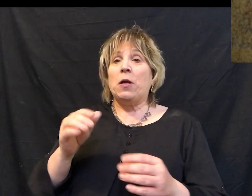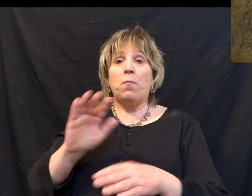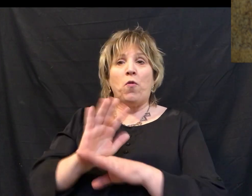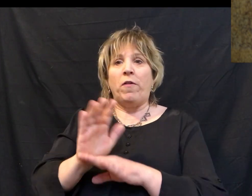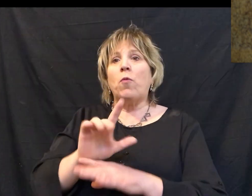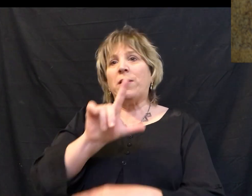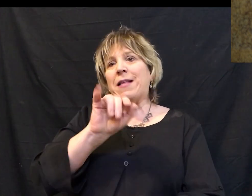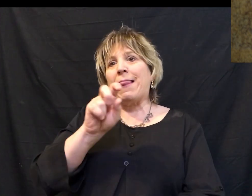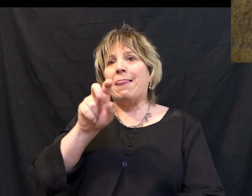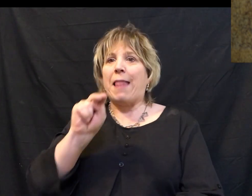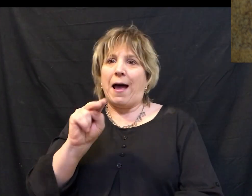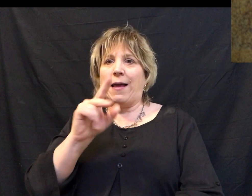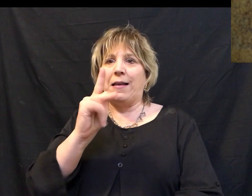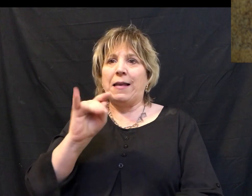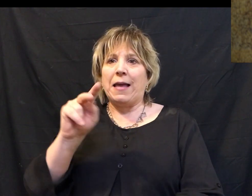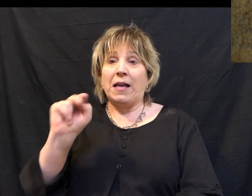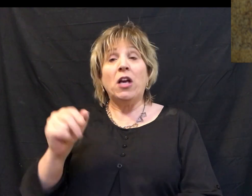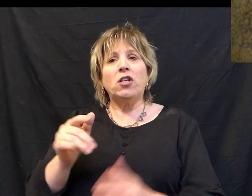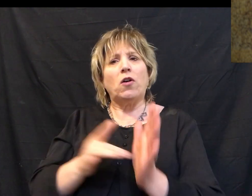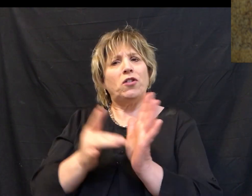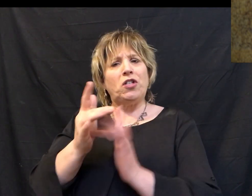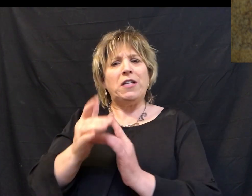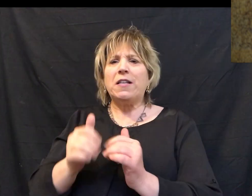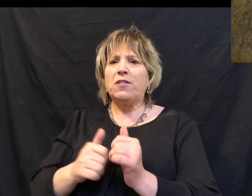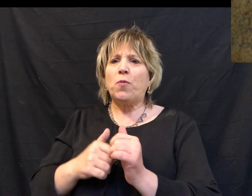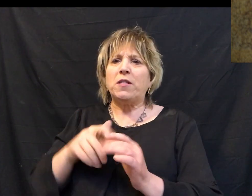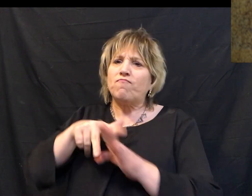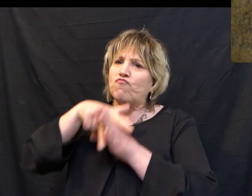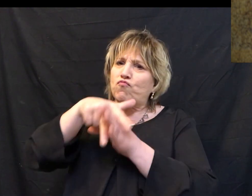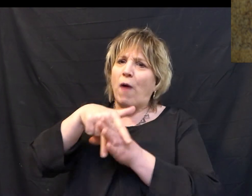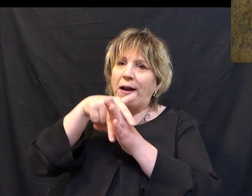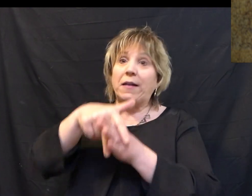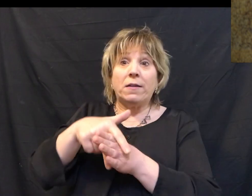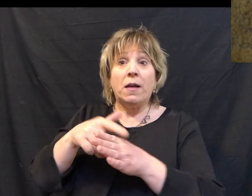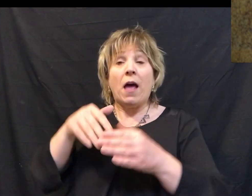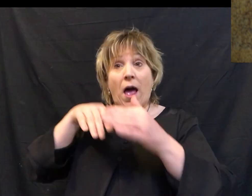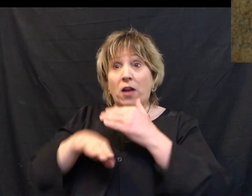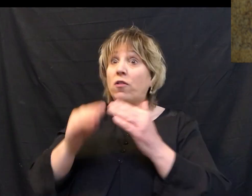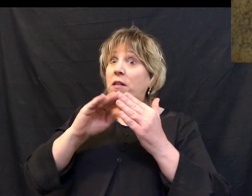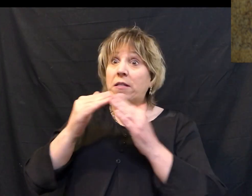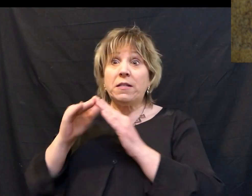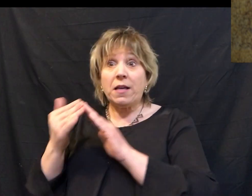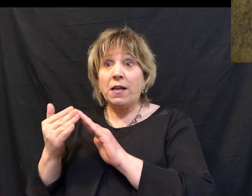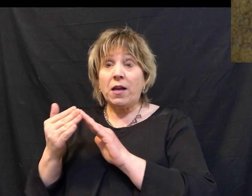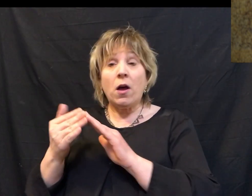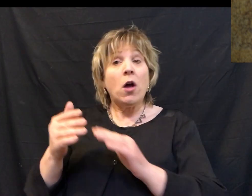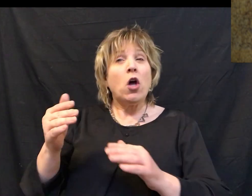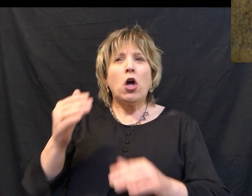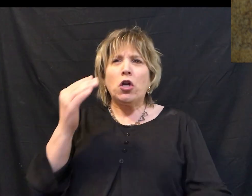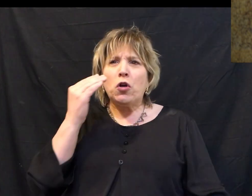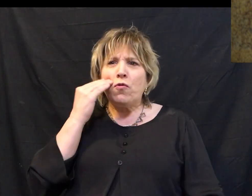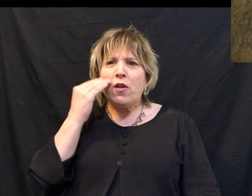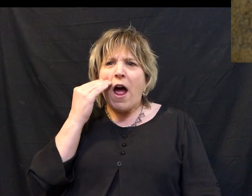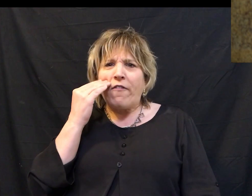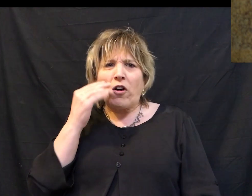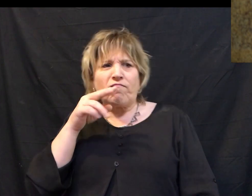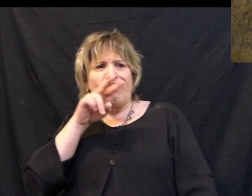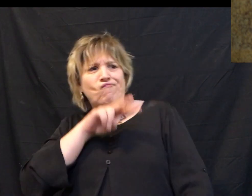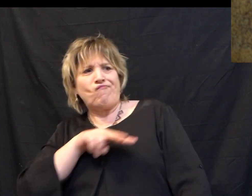Lion King. And so as Jesus is riding into the city, I mean, why do I even bring this up? Because as Jesus is riding into the city, you never